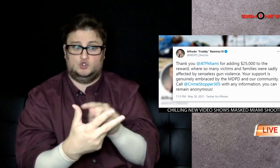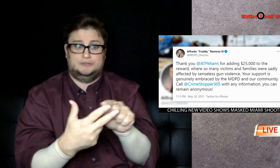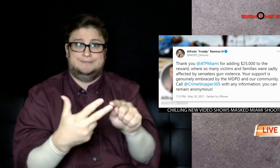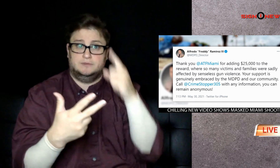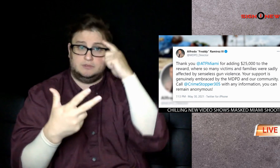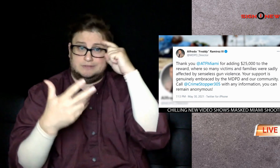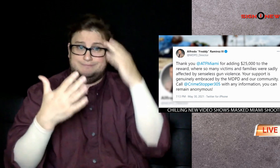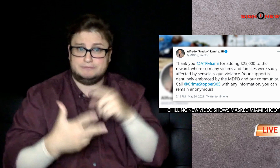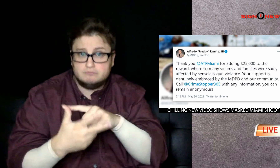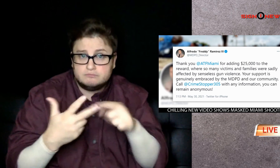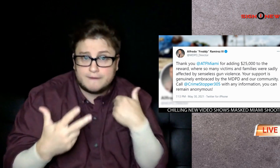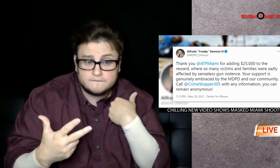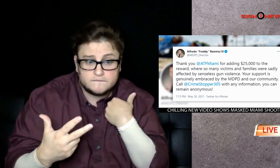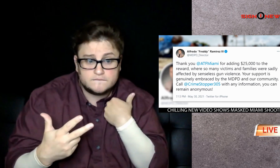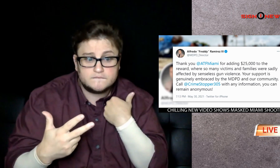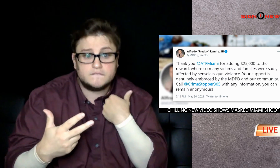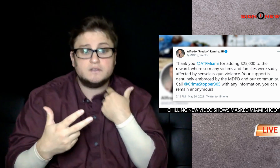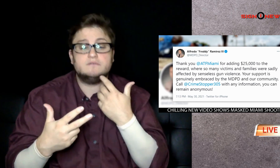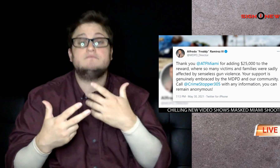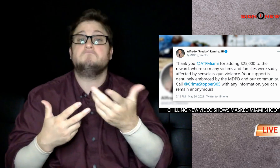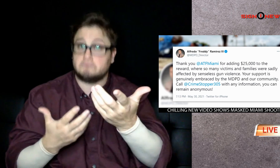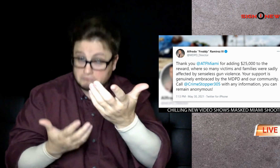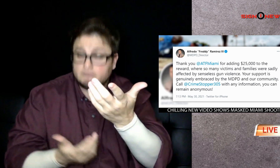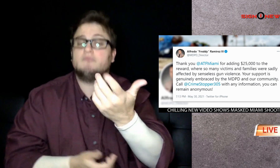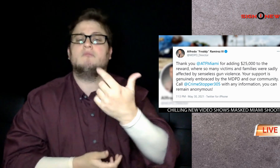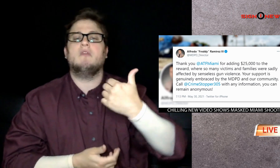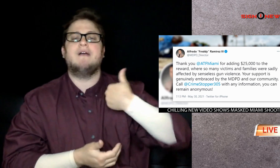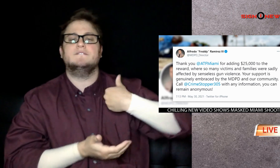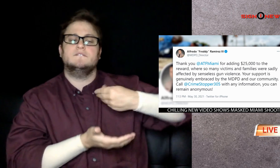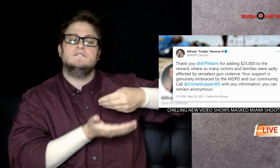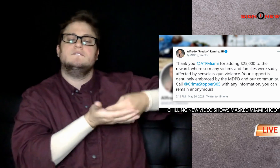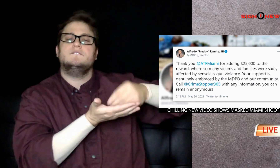$135,000.